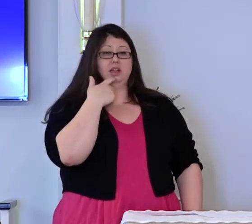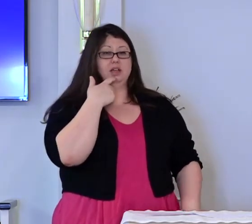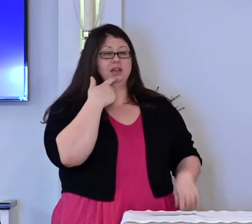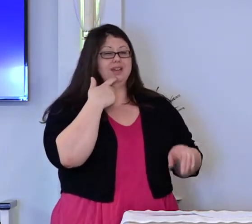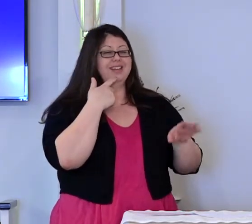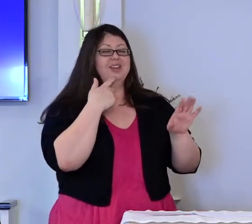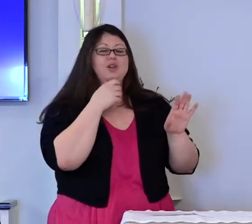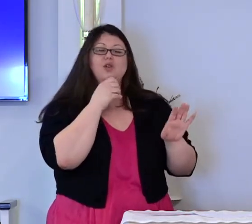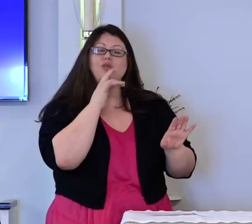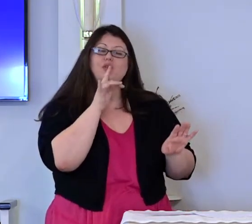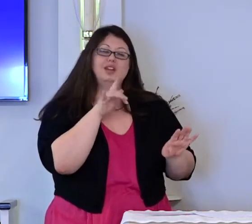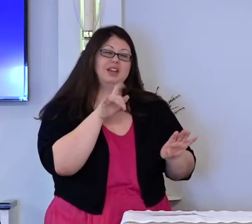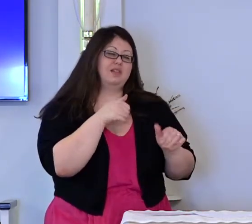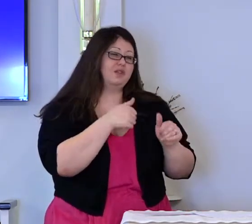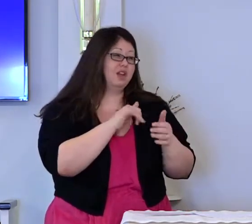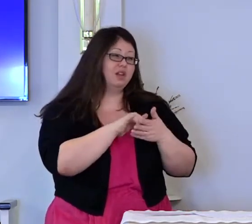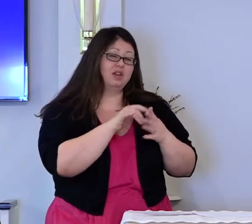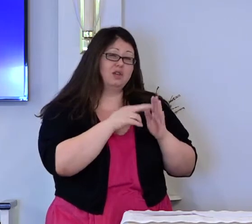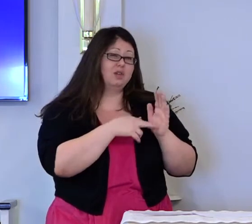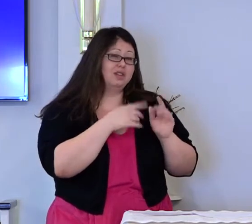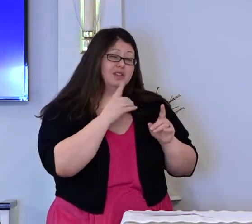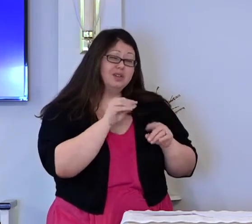don't really have to obey that, do you?